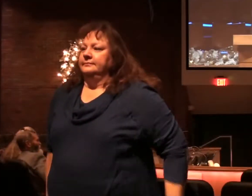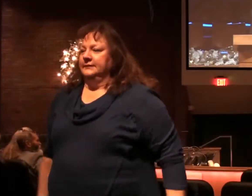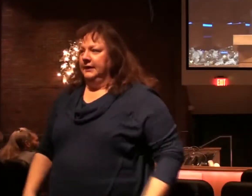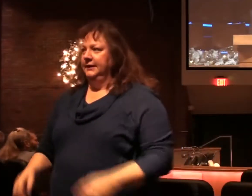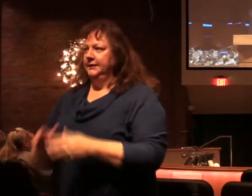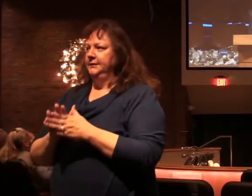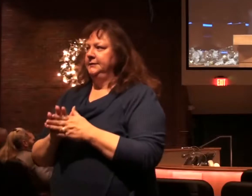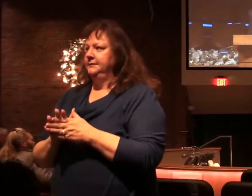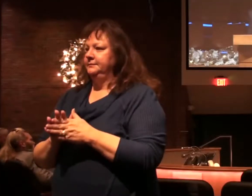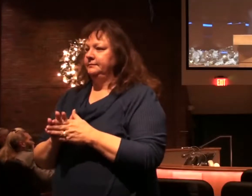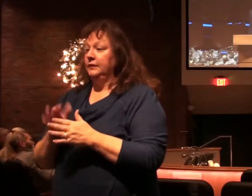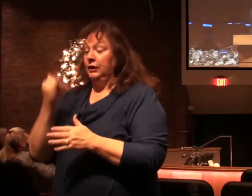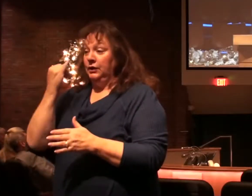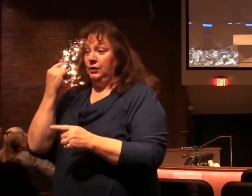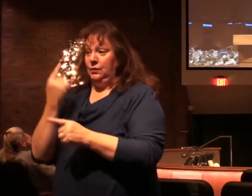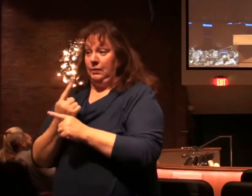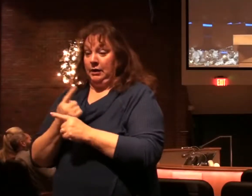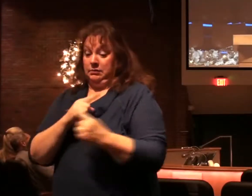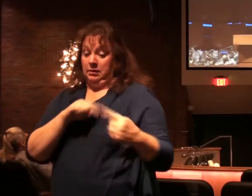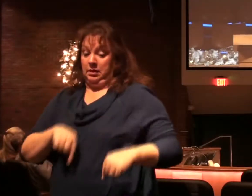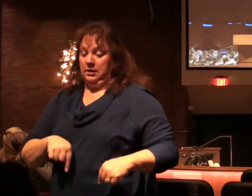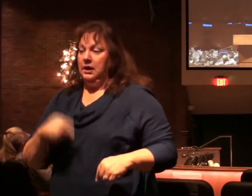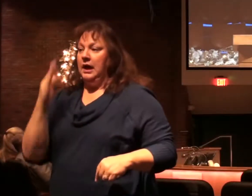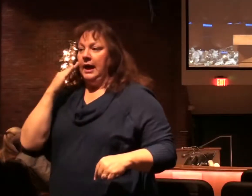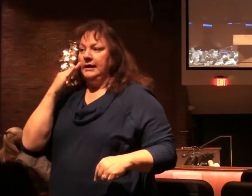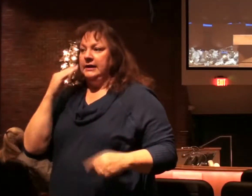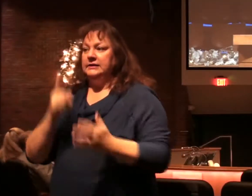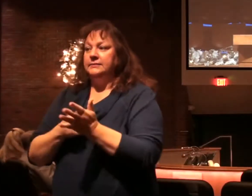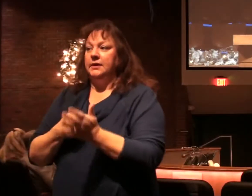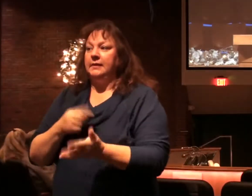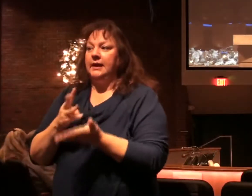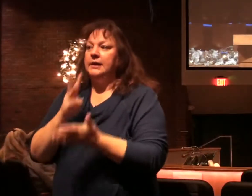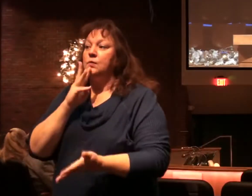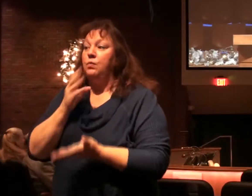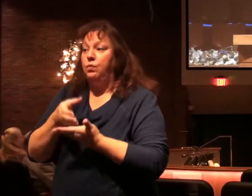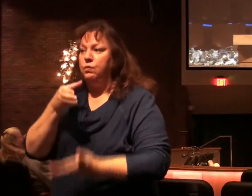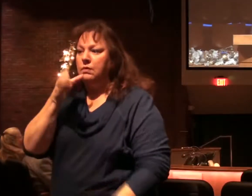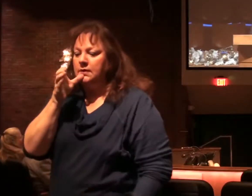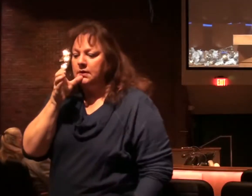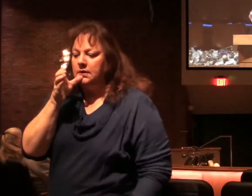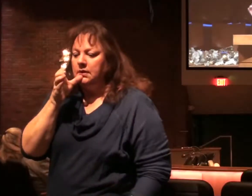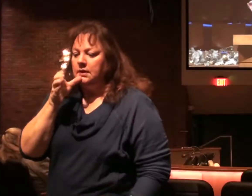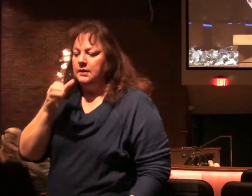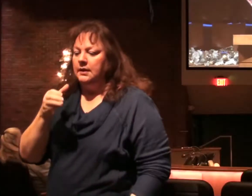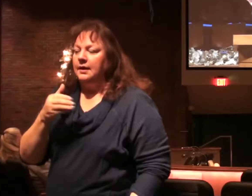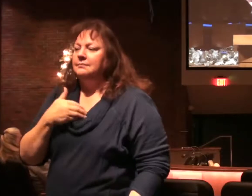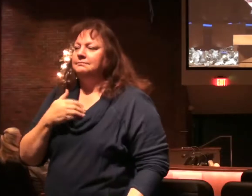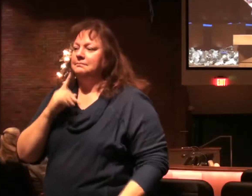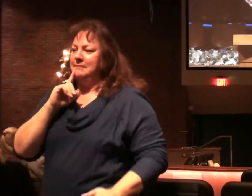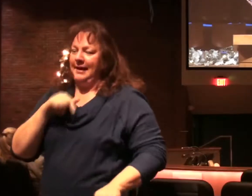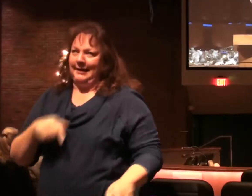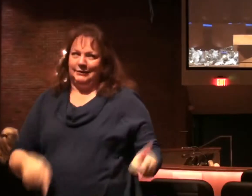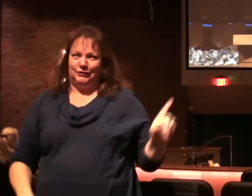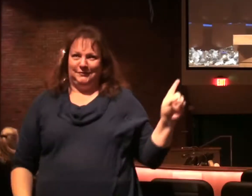If you're here regularly, you know I sometimes need a drink of water. I came up with a solution.